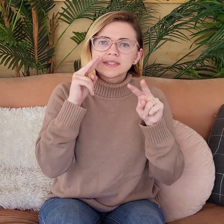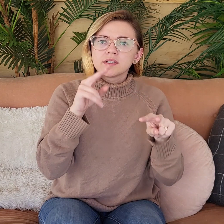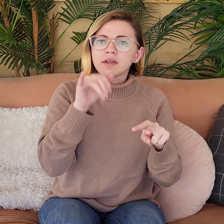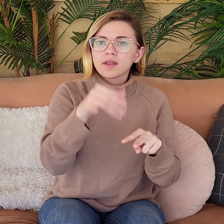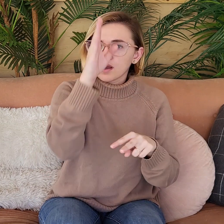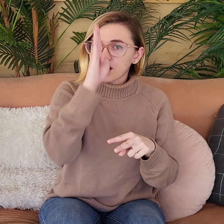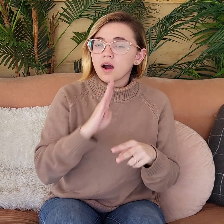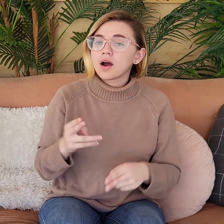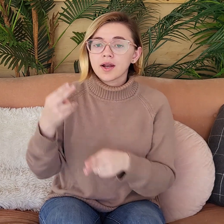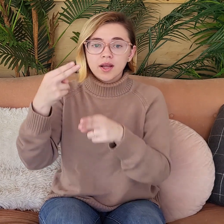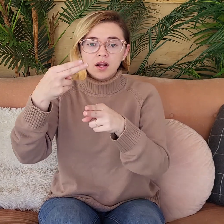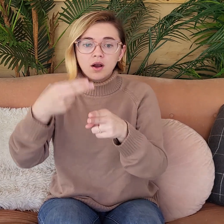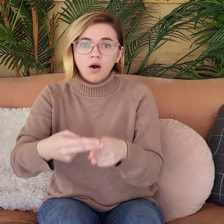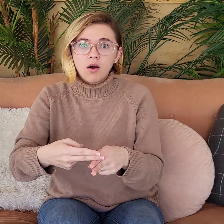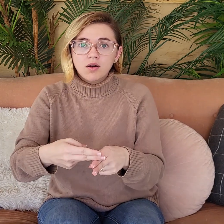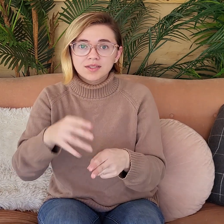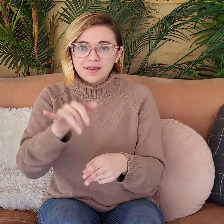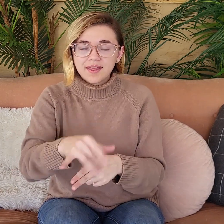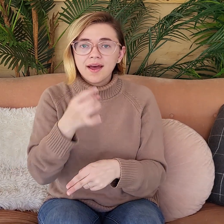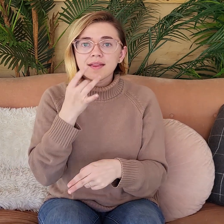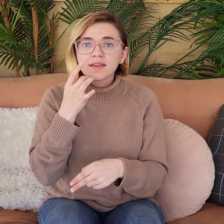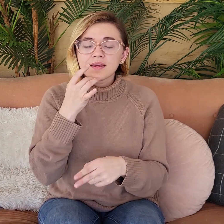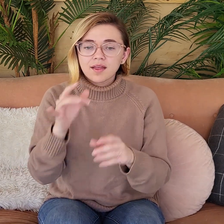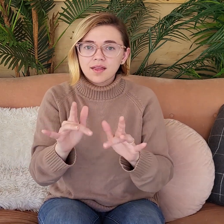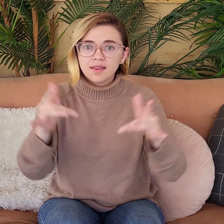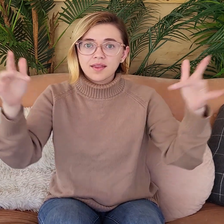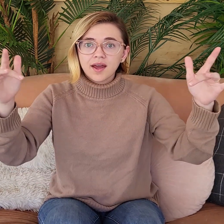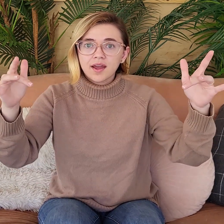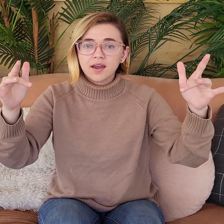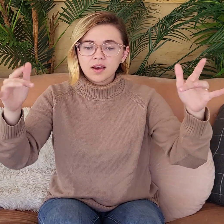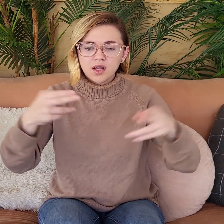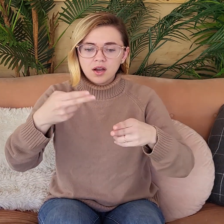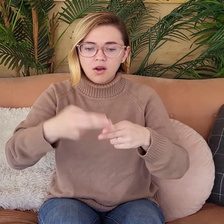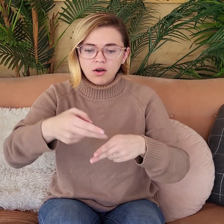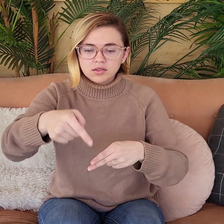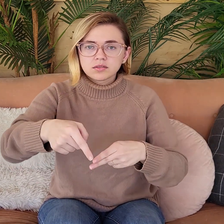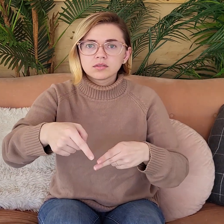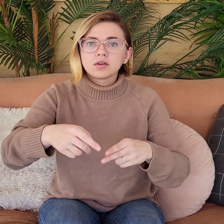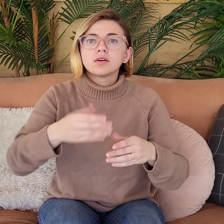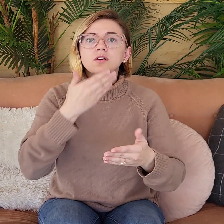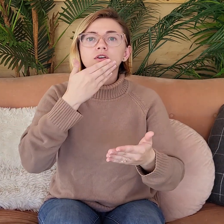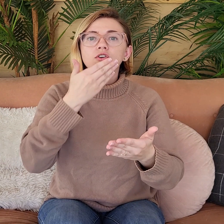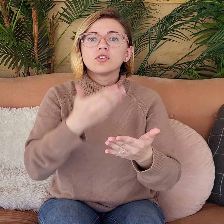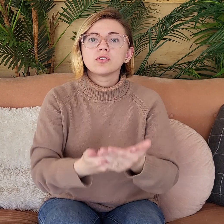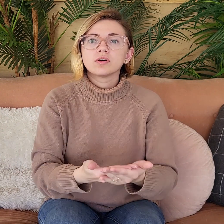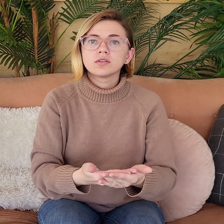the passage of the scripture, we see that God, he called the light good.